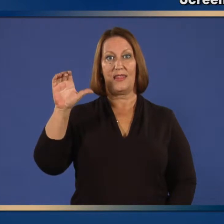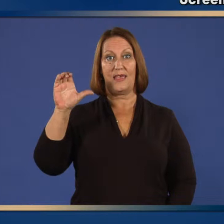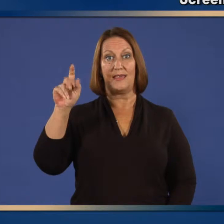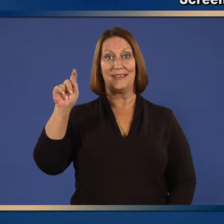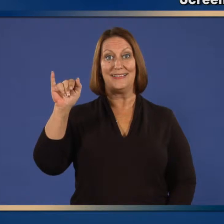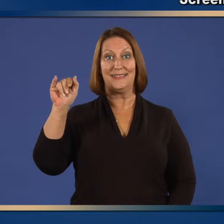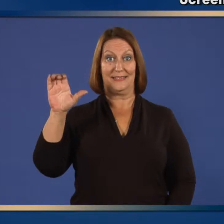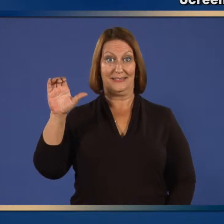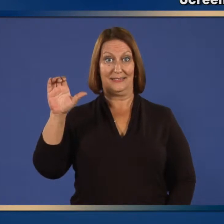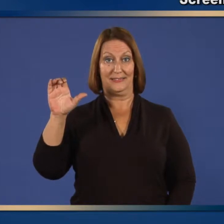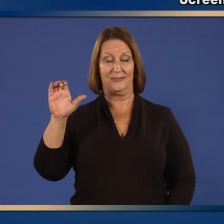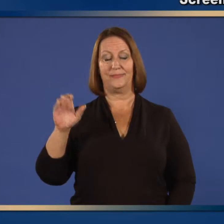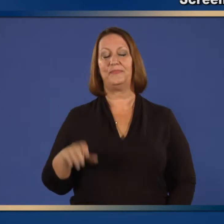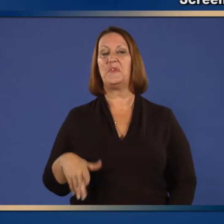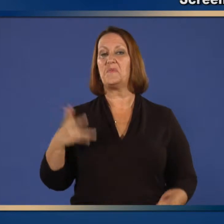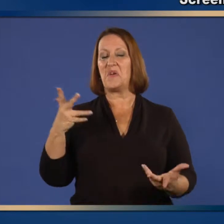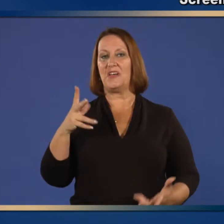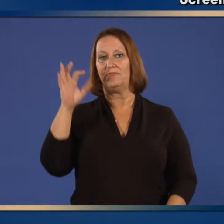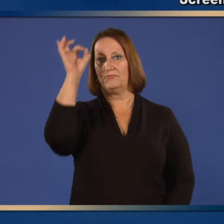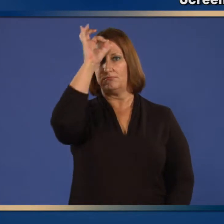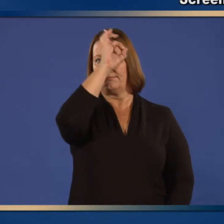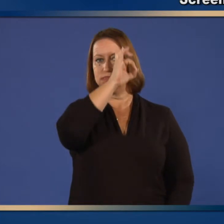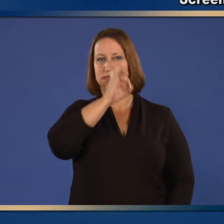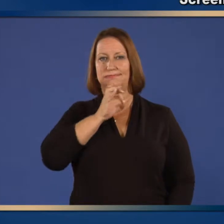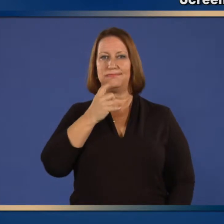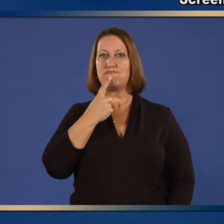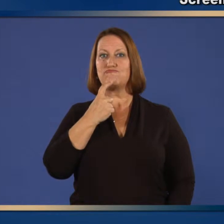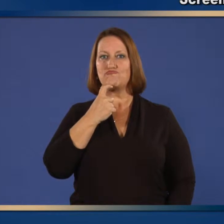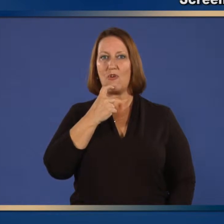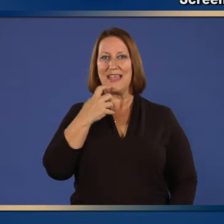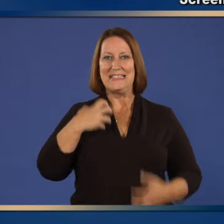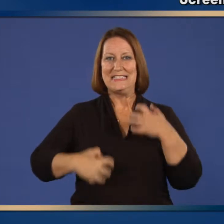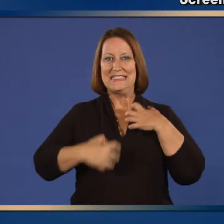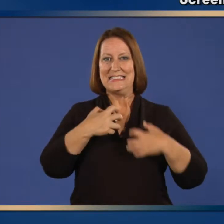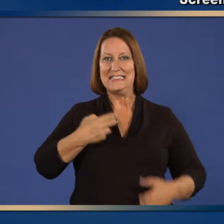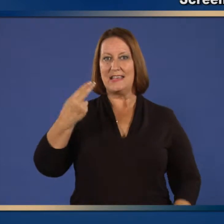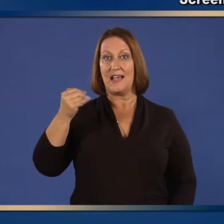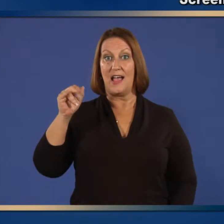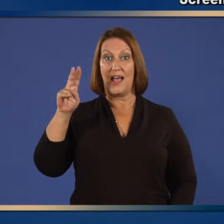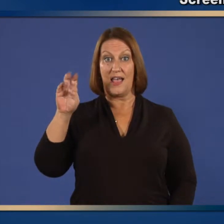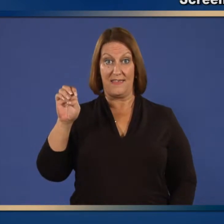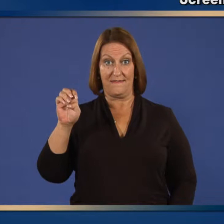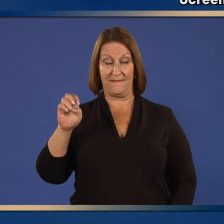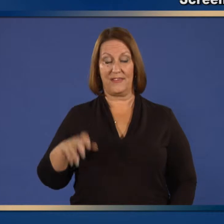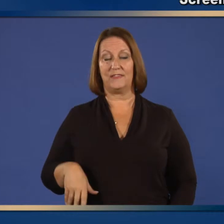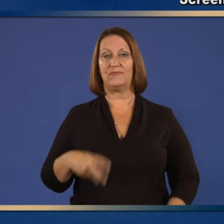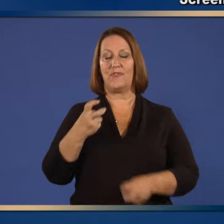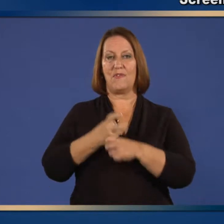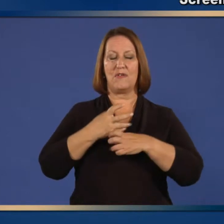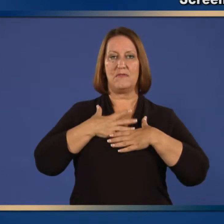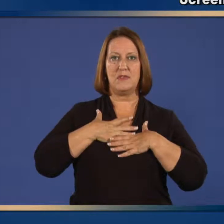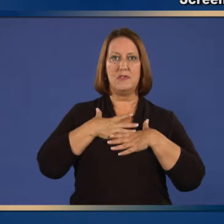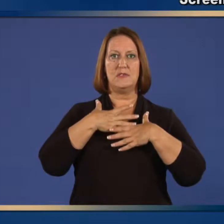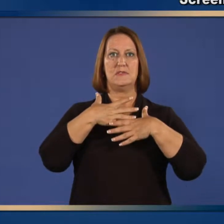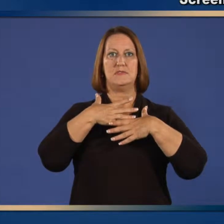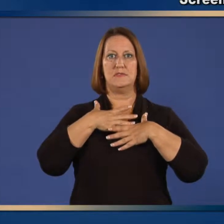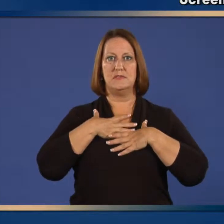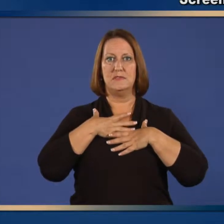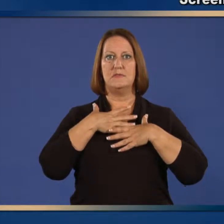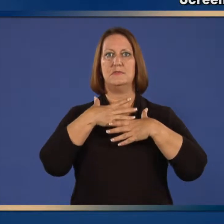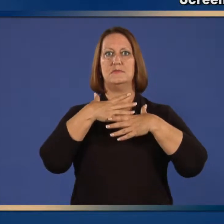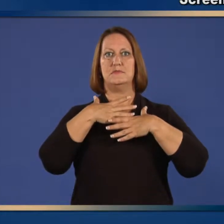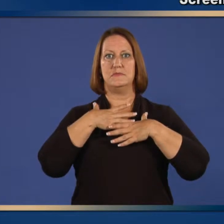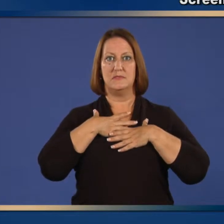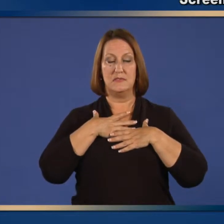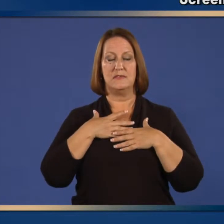of anaphylactic reaction, such as hives, wheezing, or difficulty breathing,